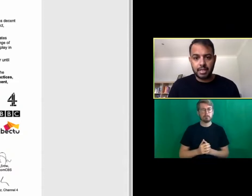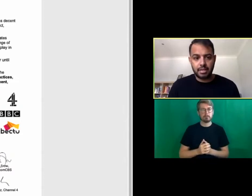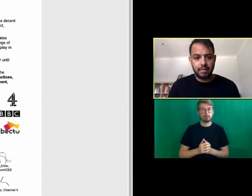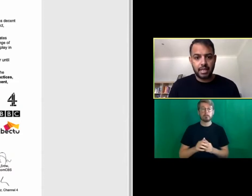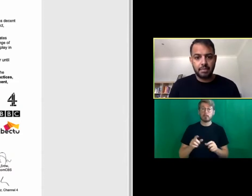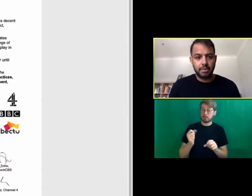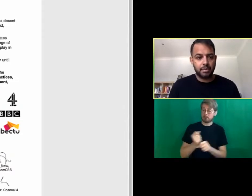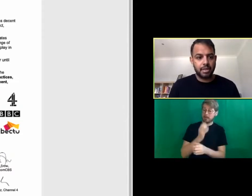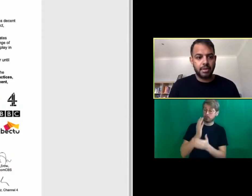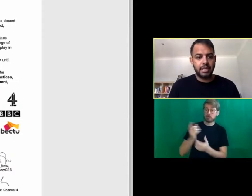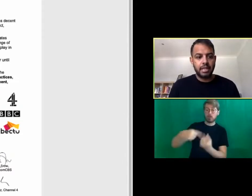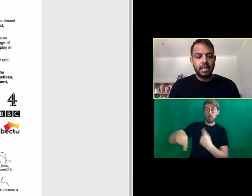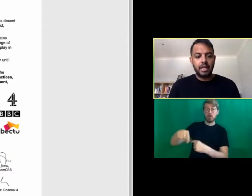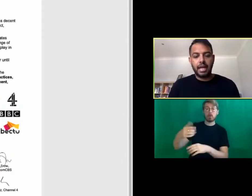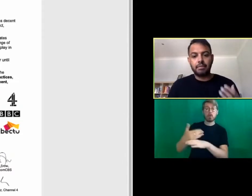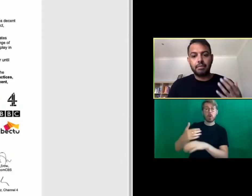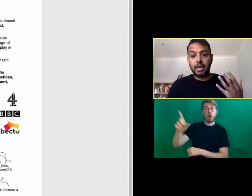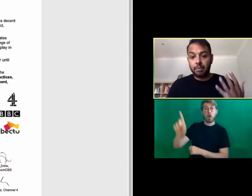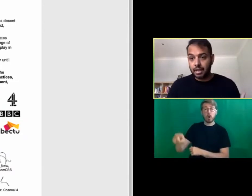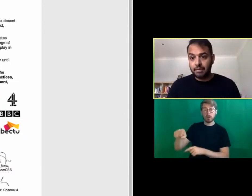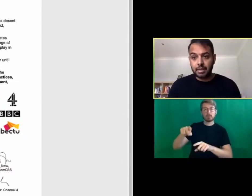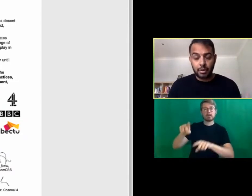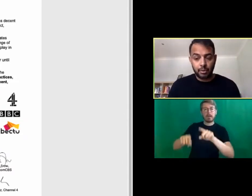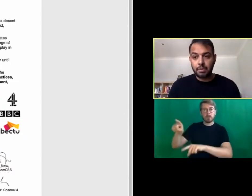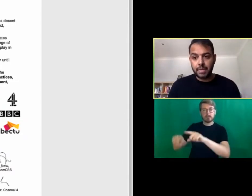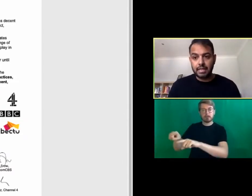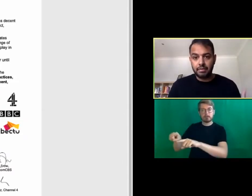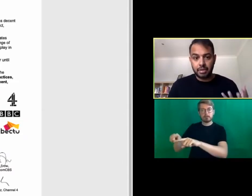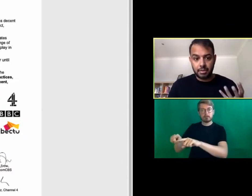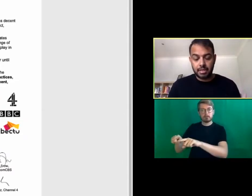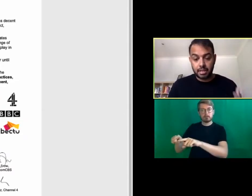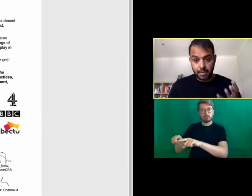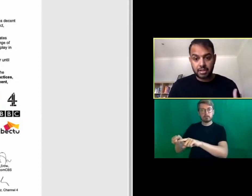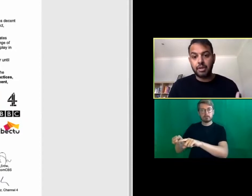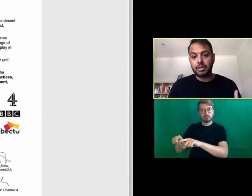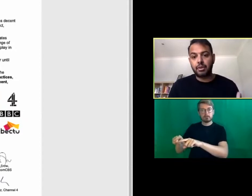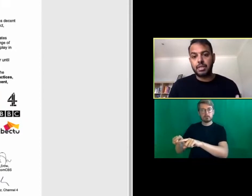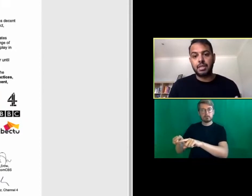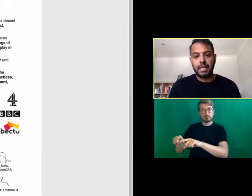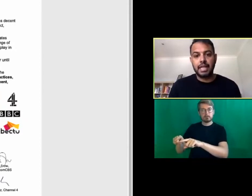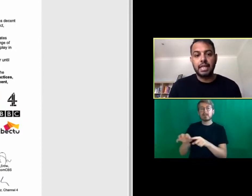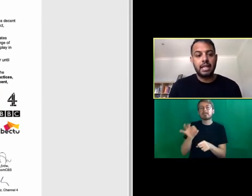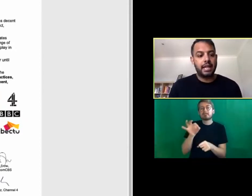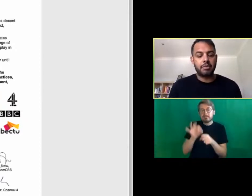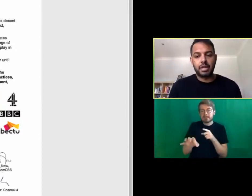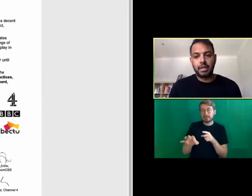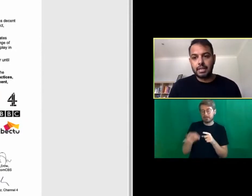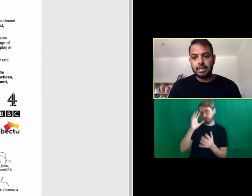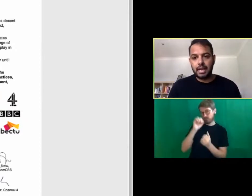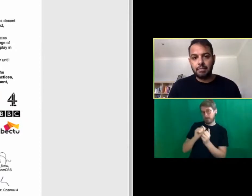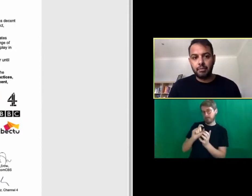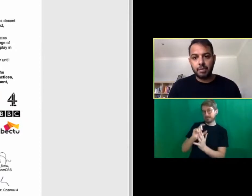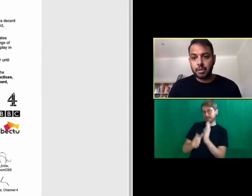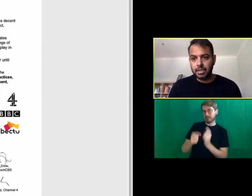workforce is diverse but also that you know by diversity we also mean a special focus on disability as we've